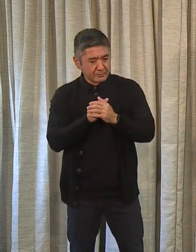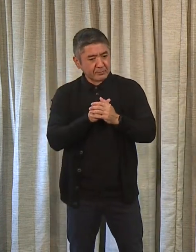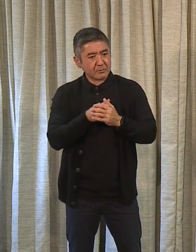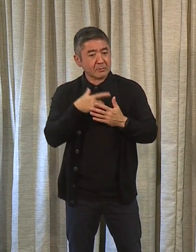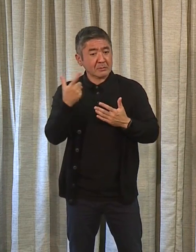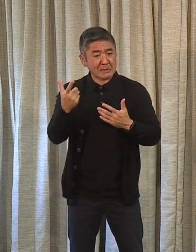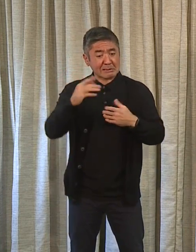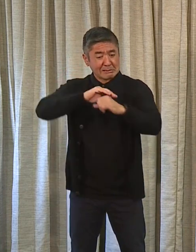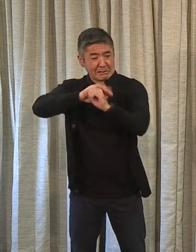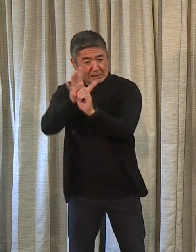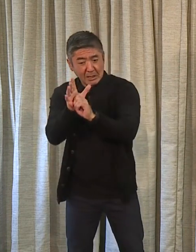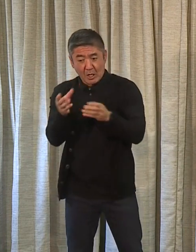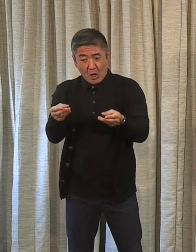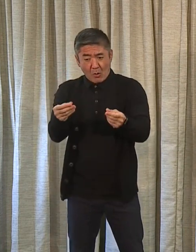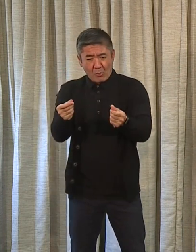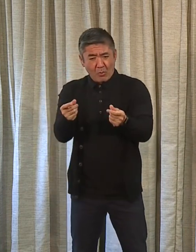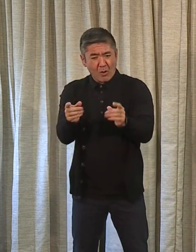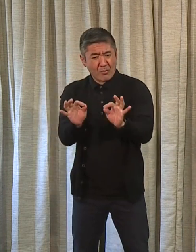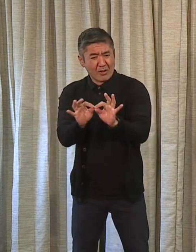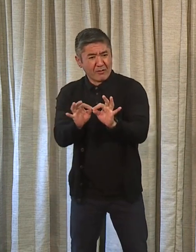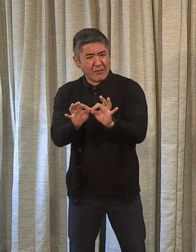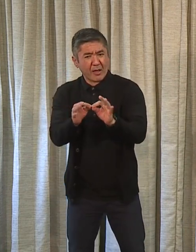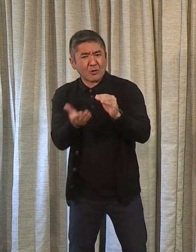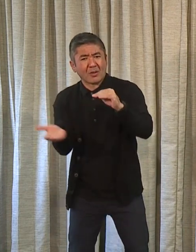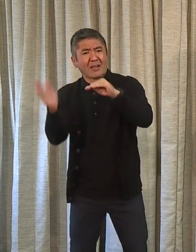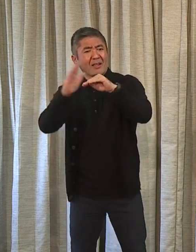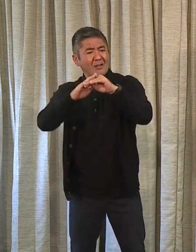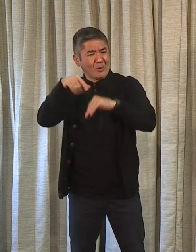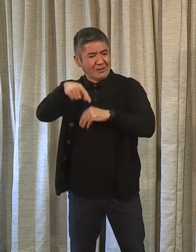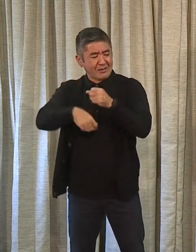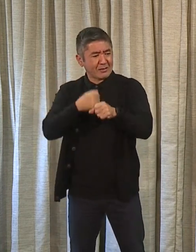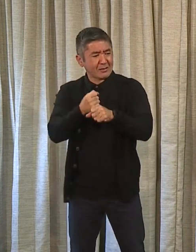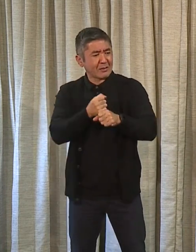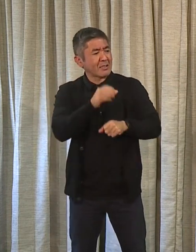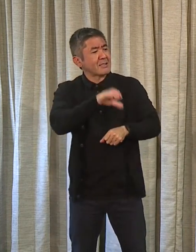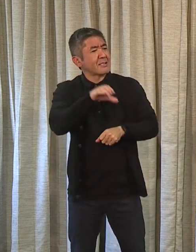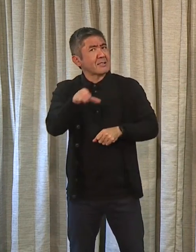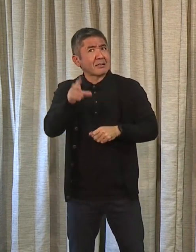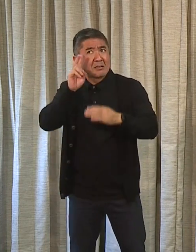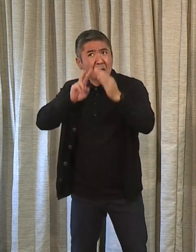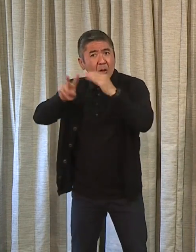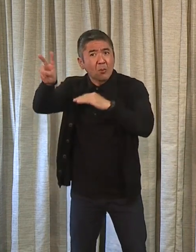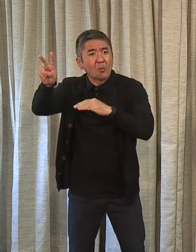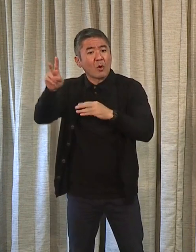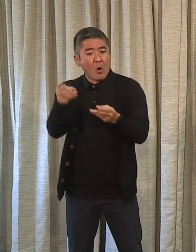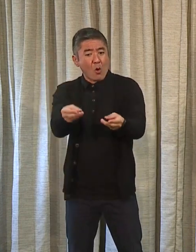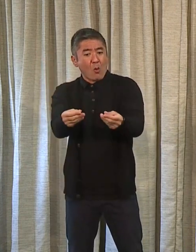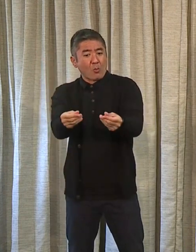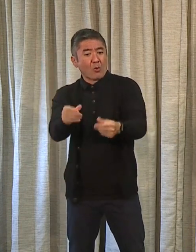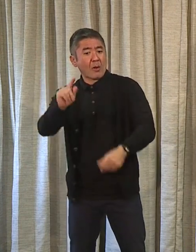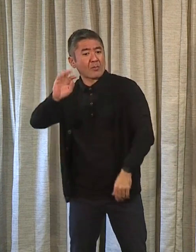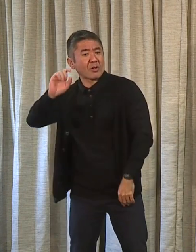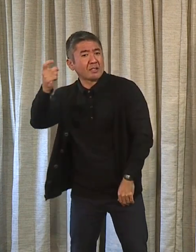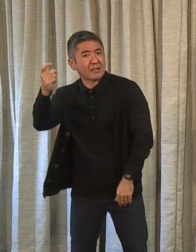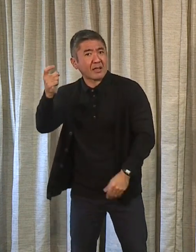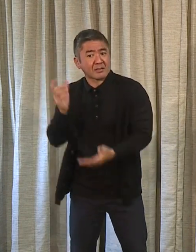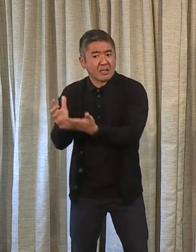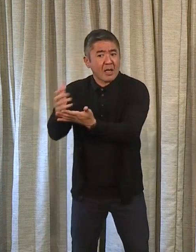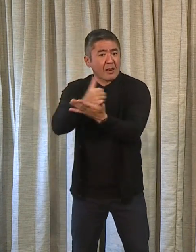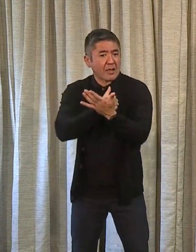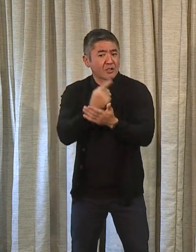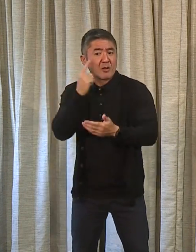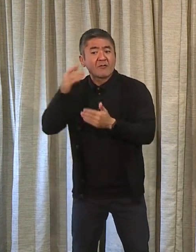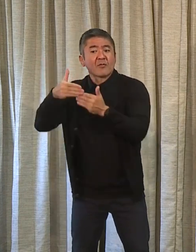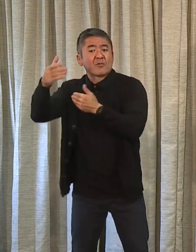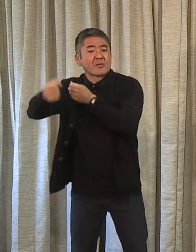pandemic, property values have actually increased this past year. What are the city's projections for property tax collections for the upcoming fiscal year? Okay,